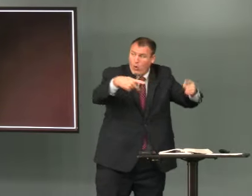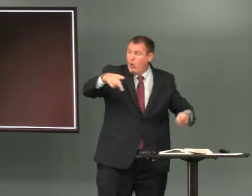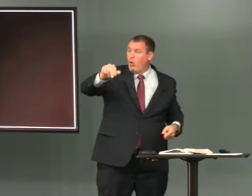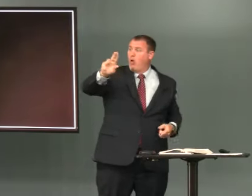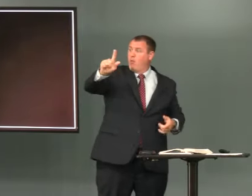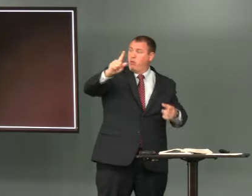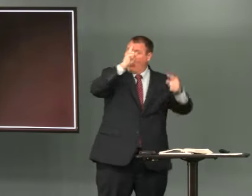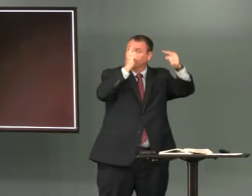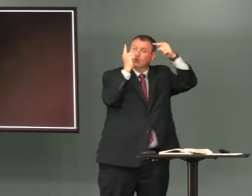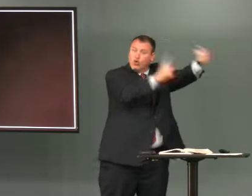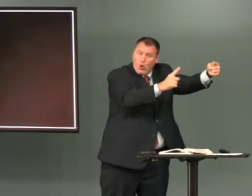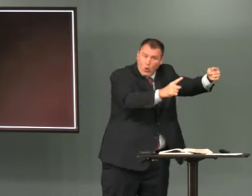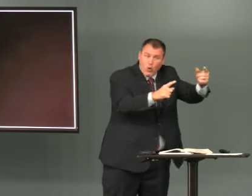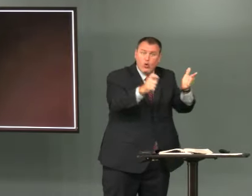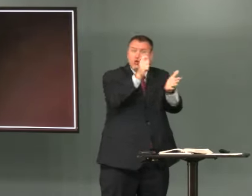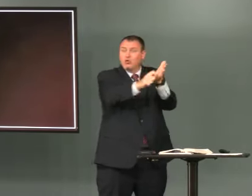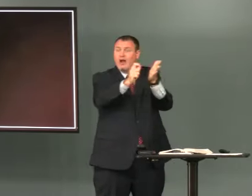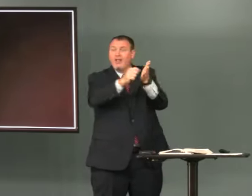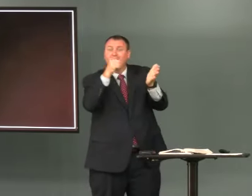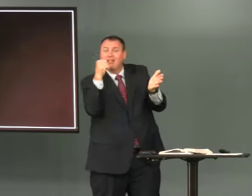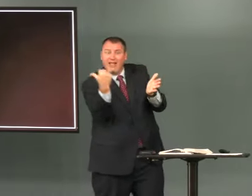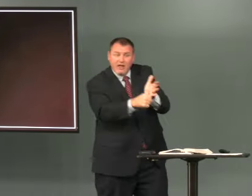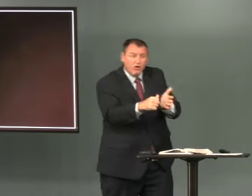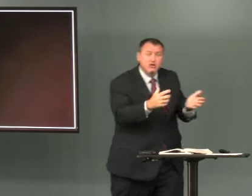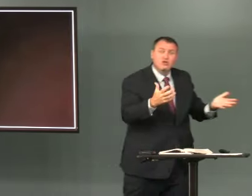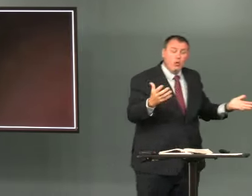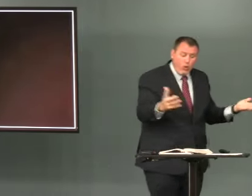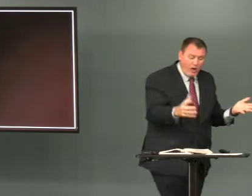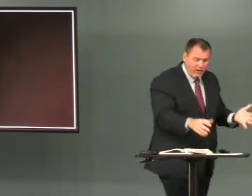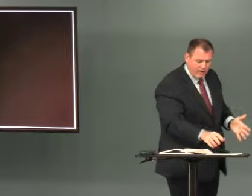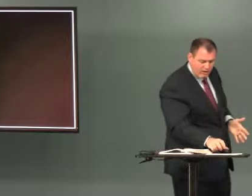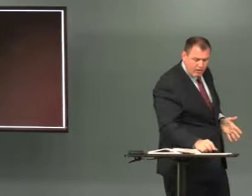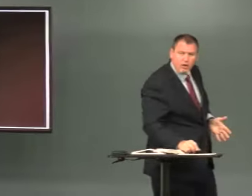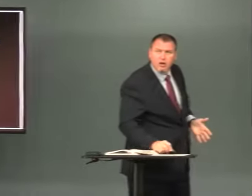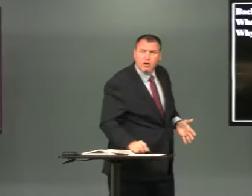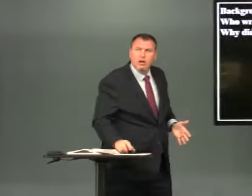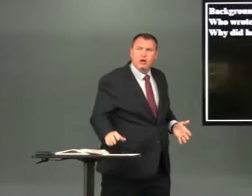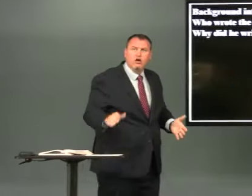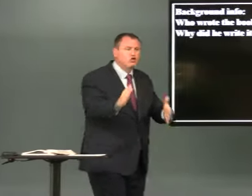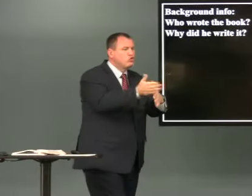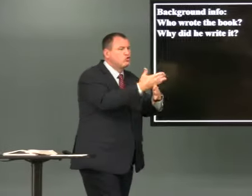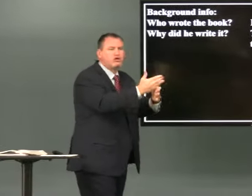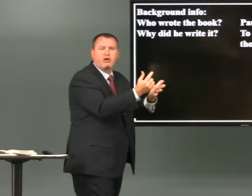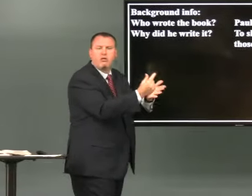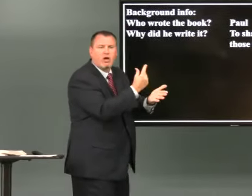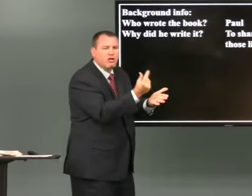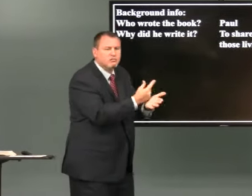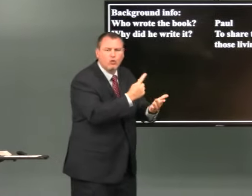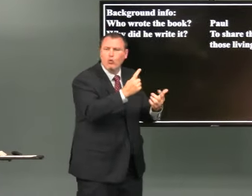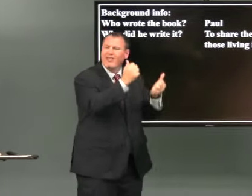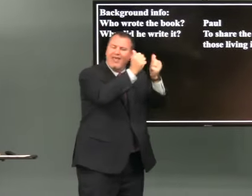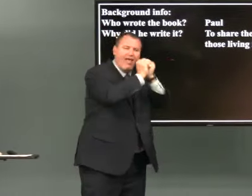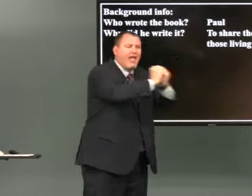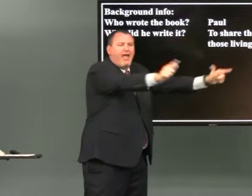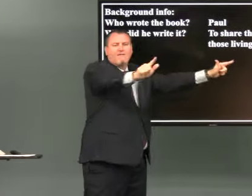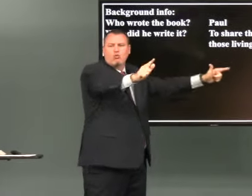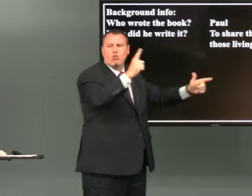my paul's goal is to write the letter to share the gospel with